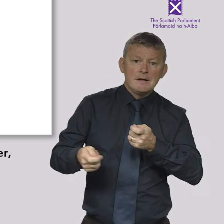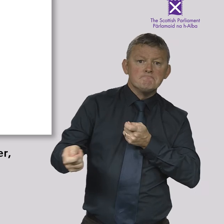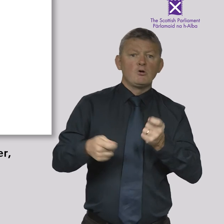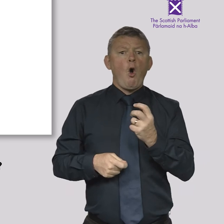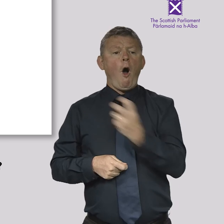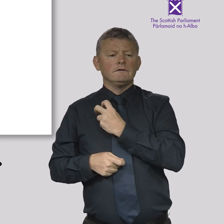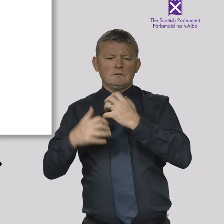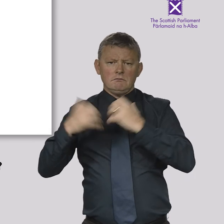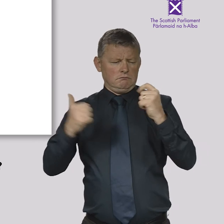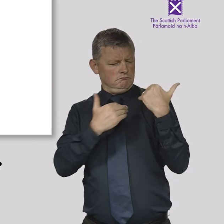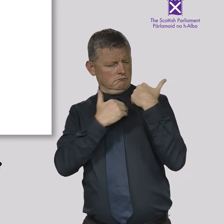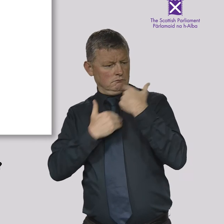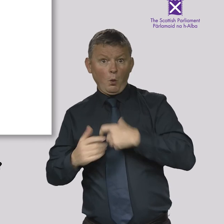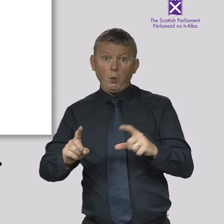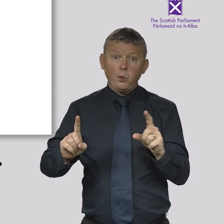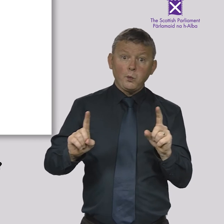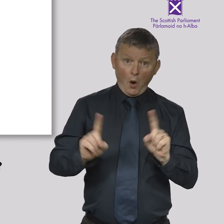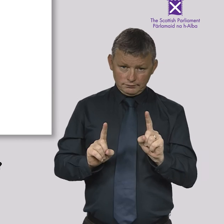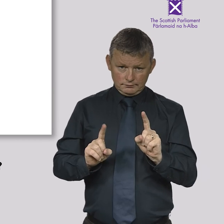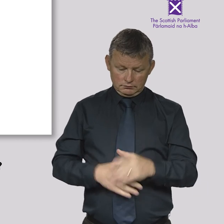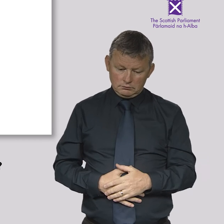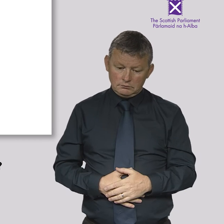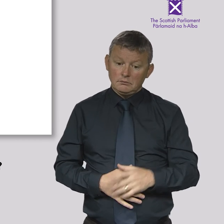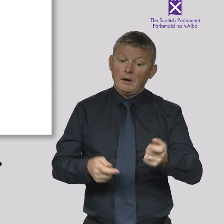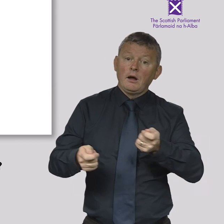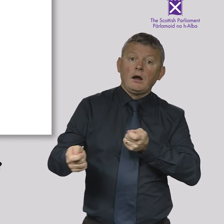What is the role of the presiding officer in the chamber?